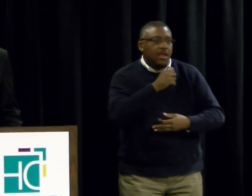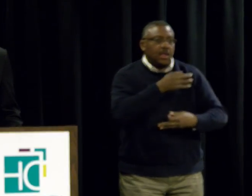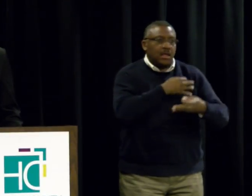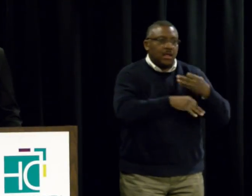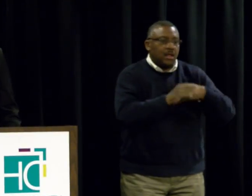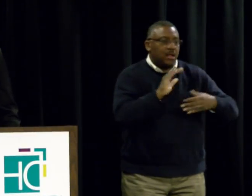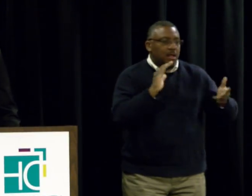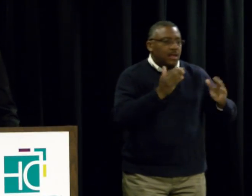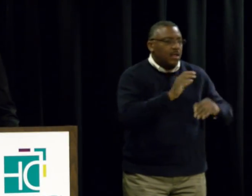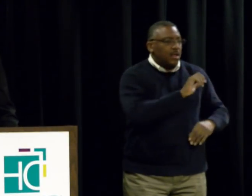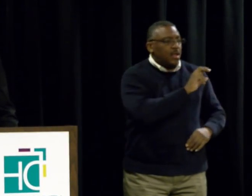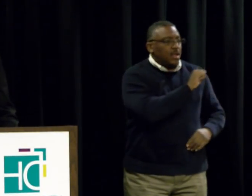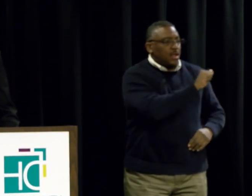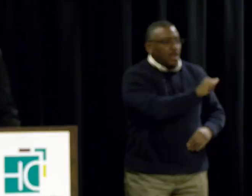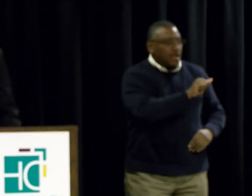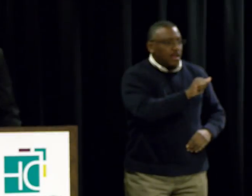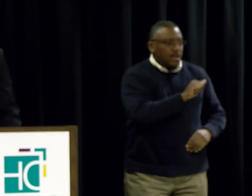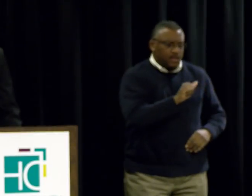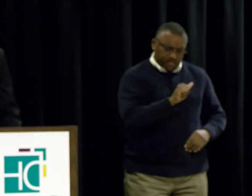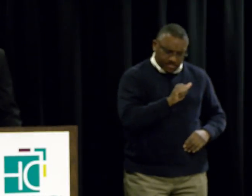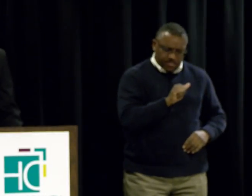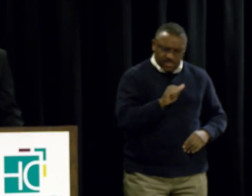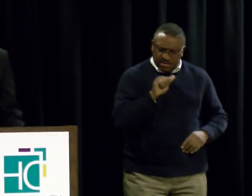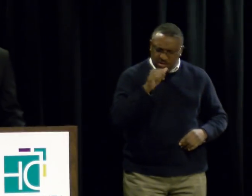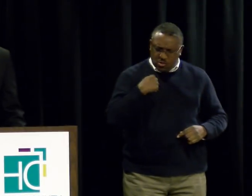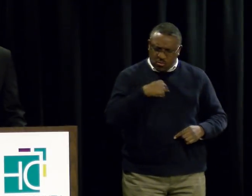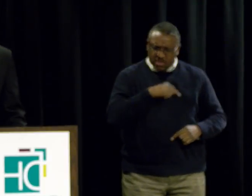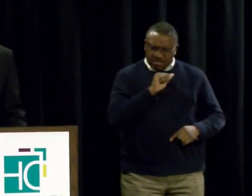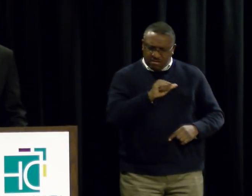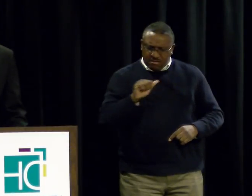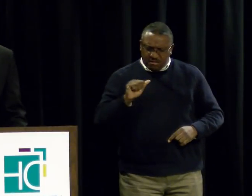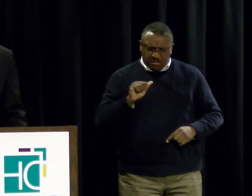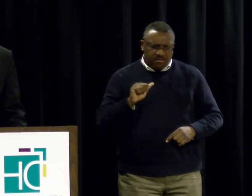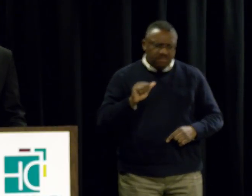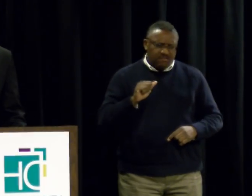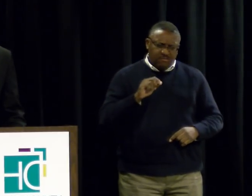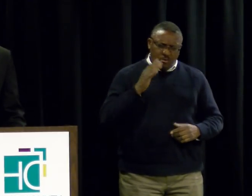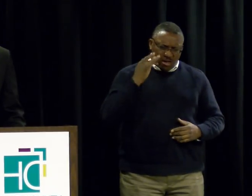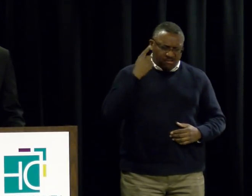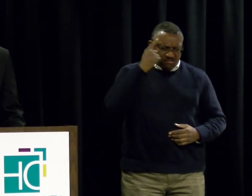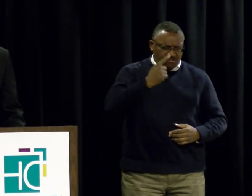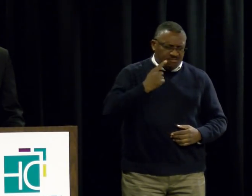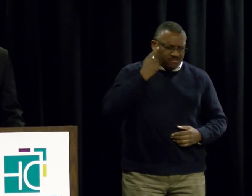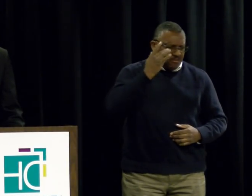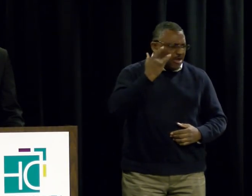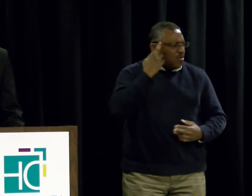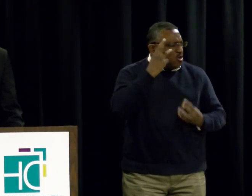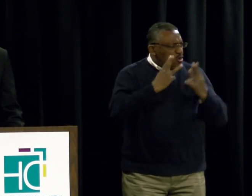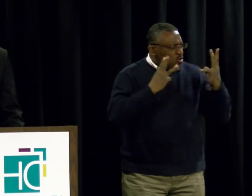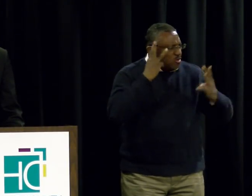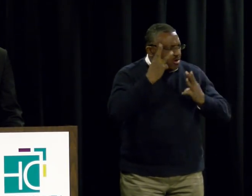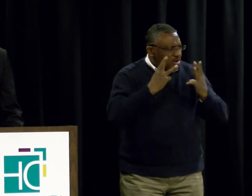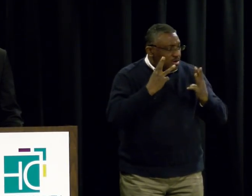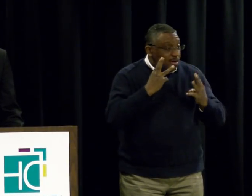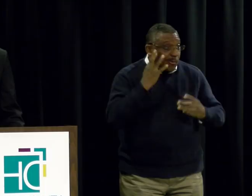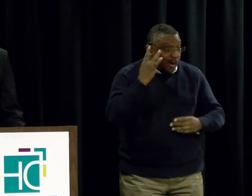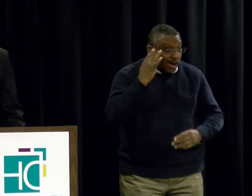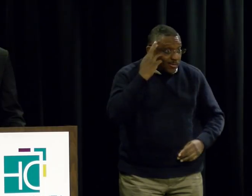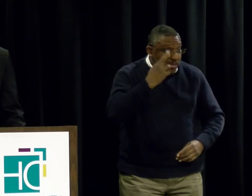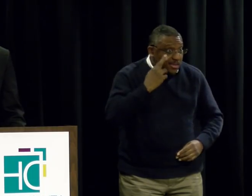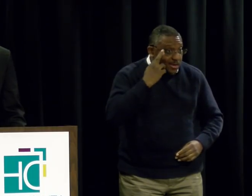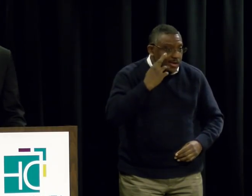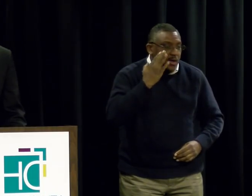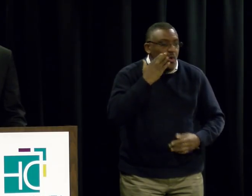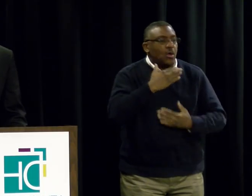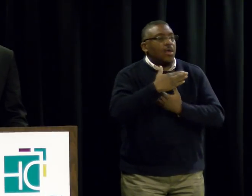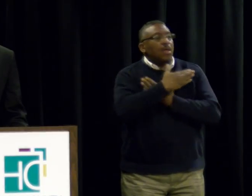So why am I so concerned? For the first time in over a decade, we are no longer one of the top five wealthiest counties in the